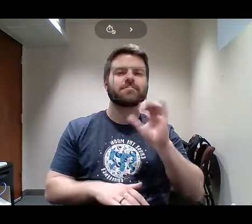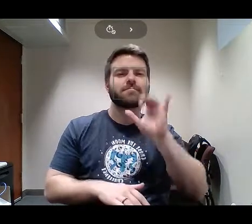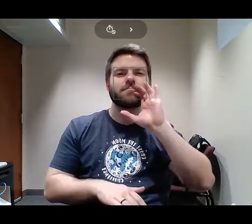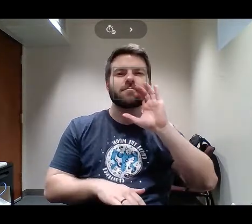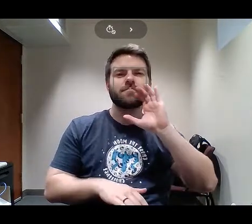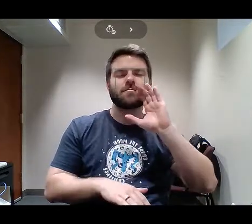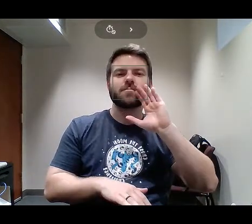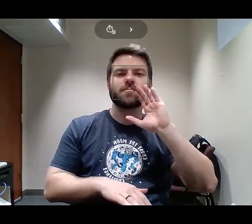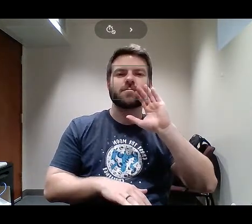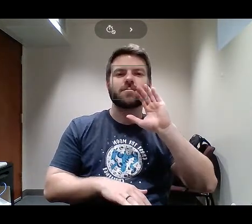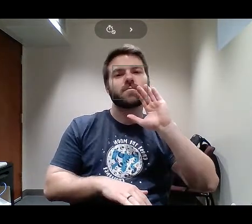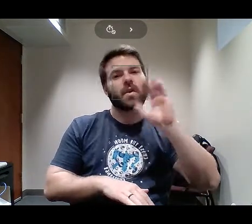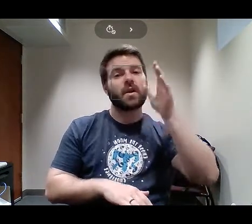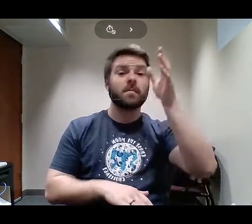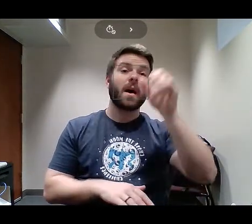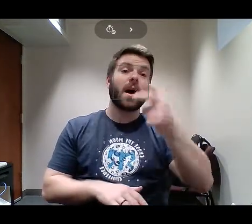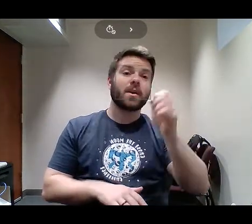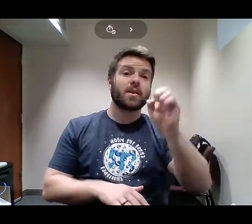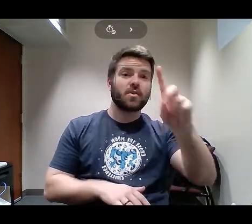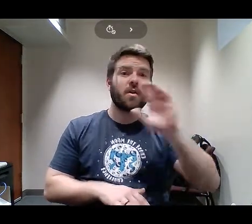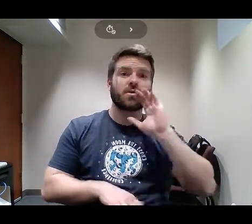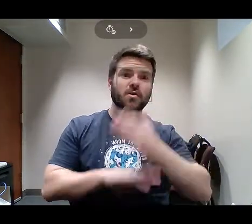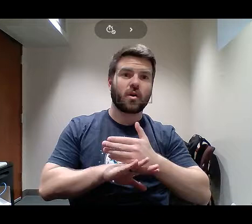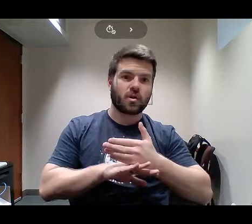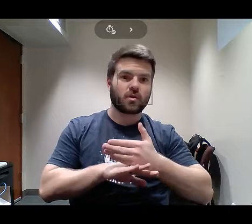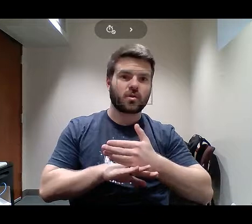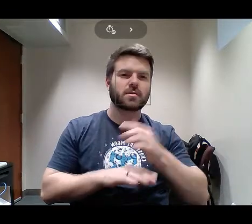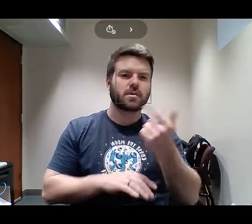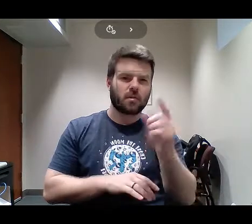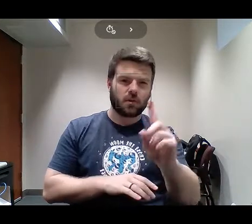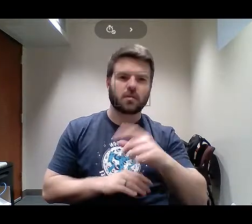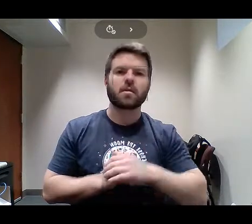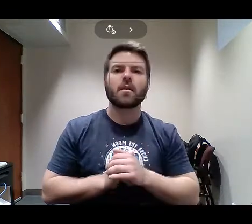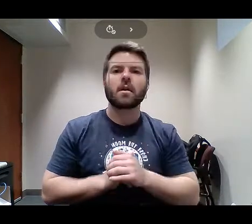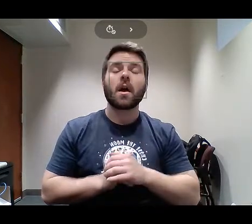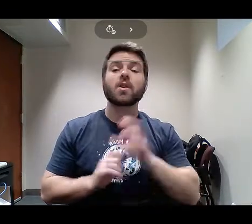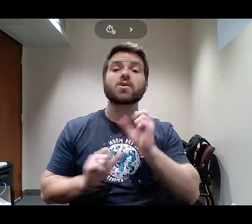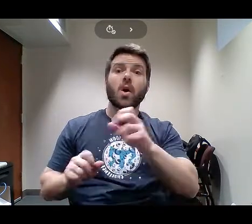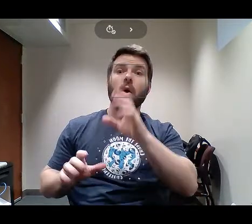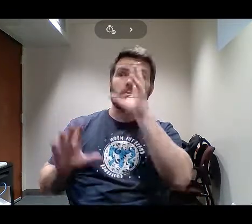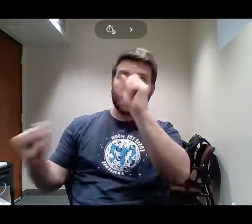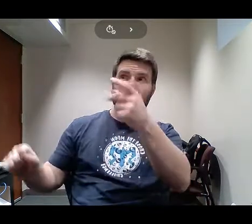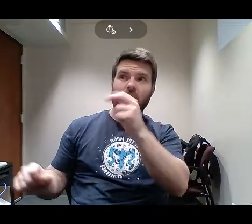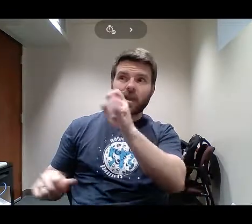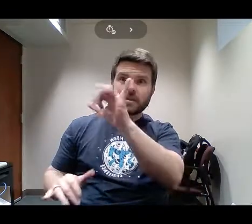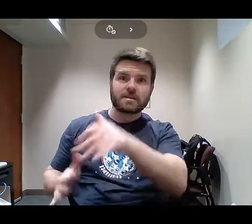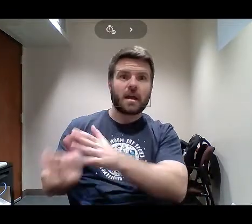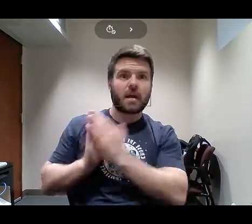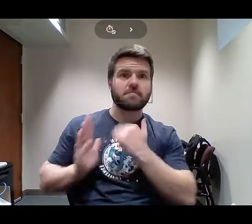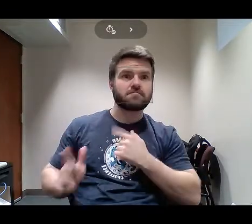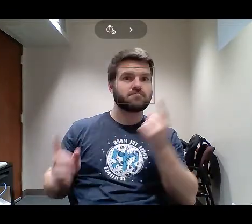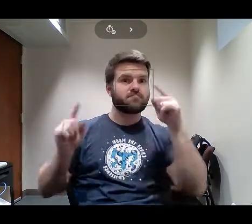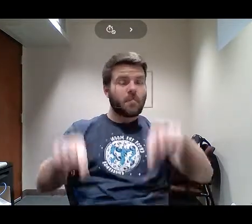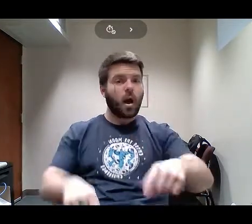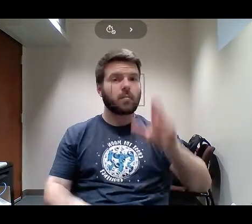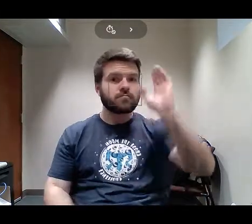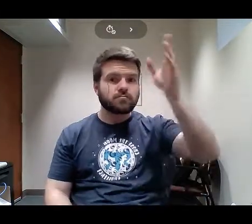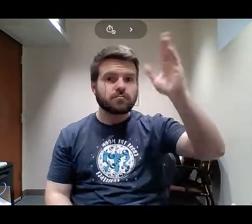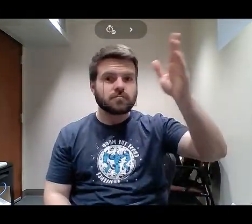So I was thrilled when President Hennessy asked me to be your commencement speaker because this is the first time I've been allowed on campus